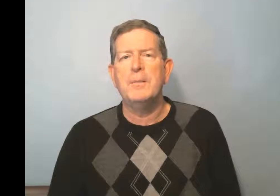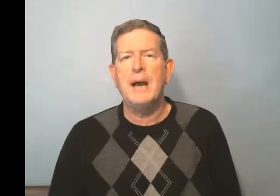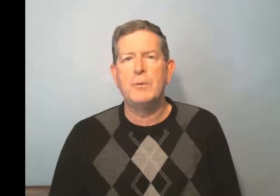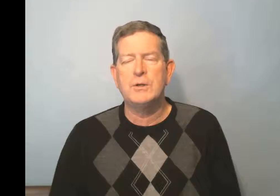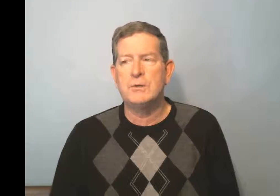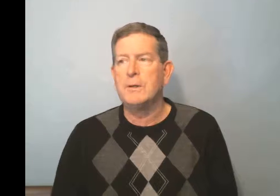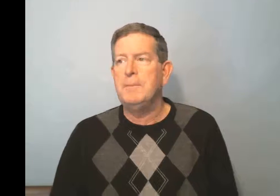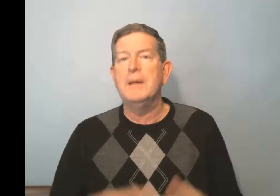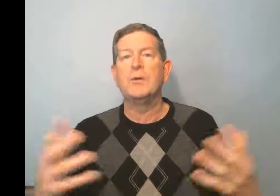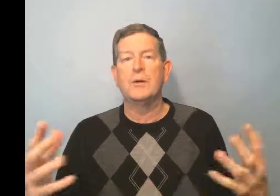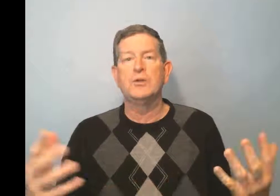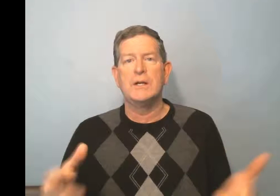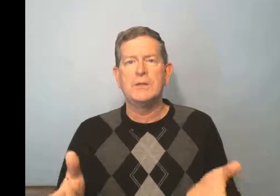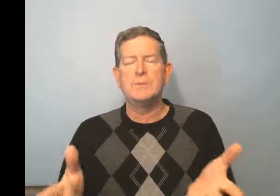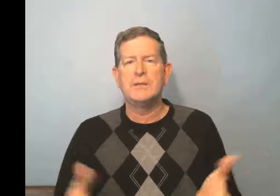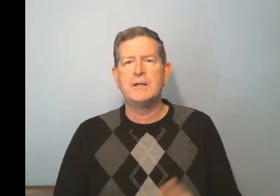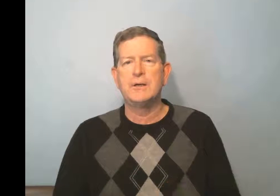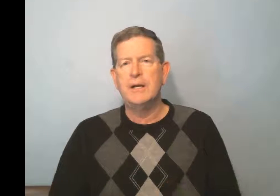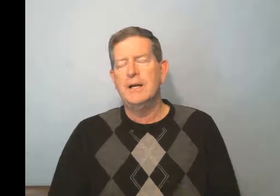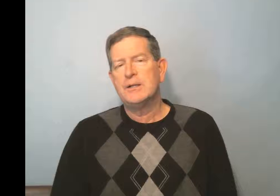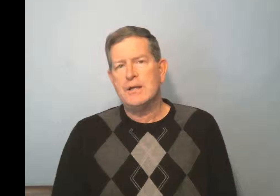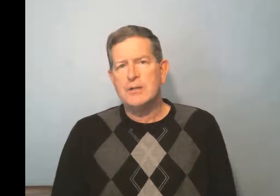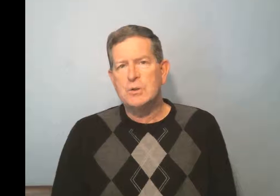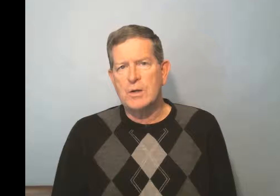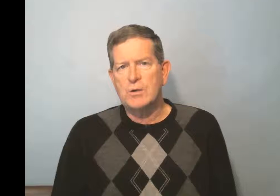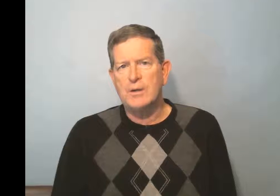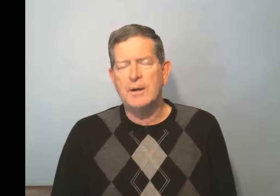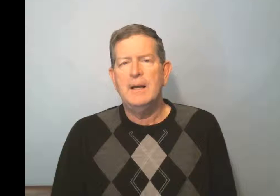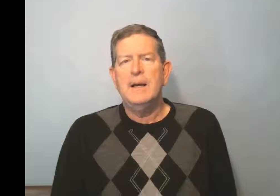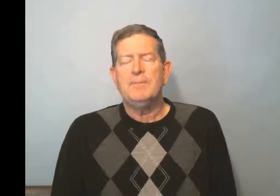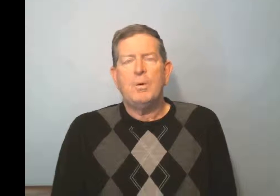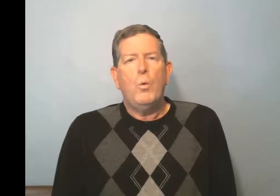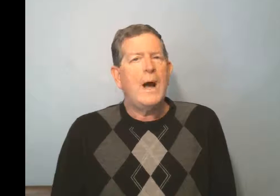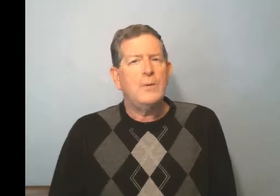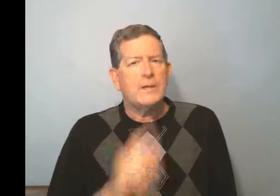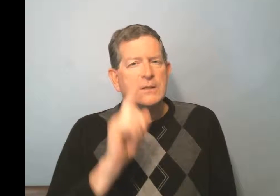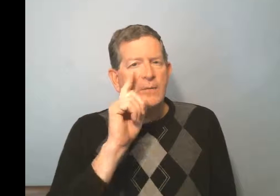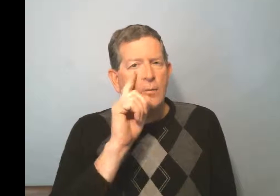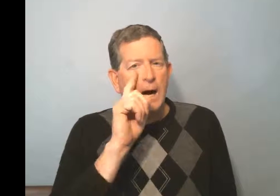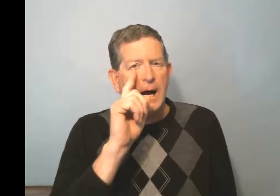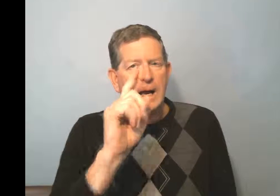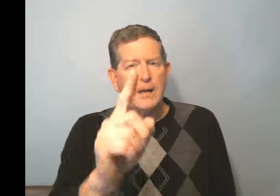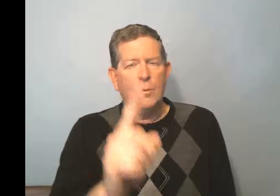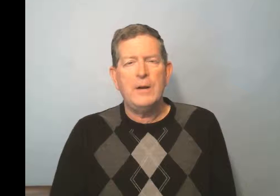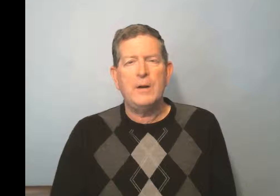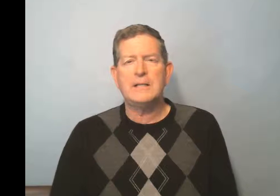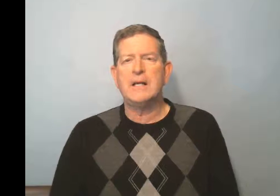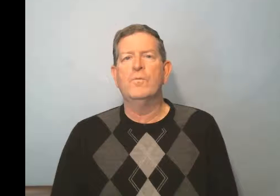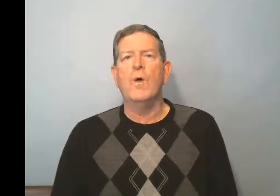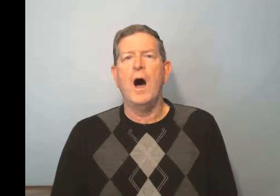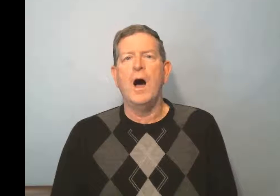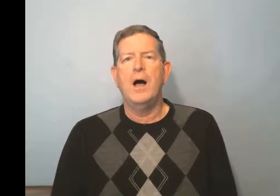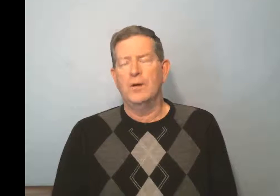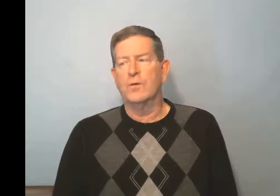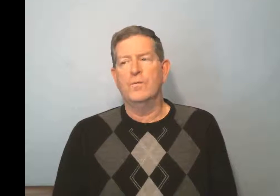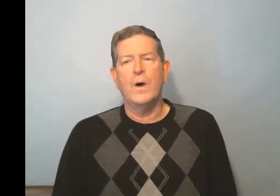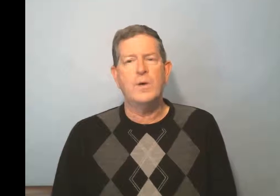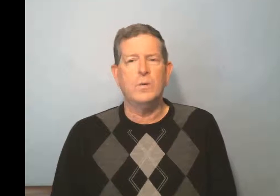mind, which is really bigger than just this particular sentence structure here. Why do I say voir? Why don't I say voir, or voyons,